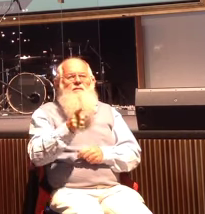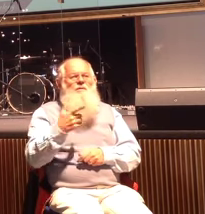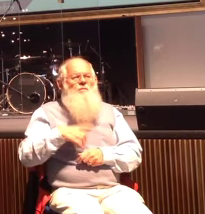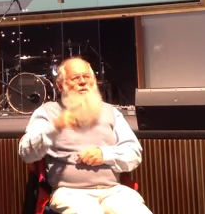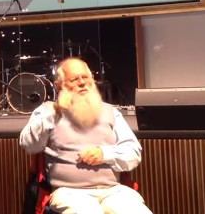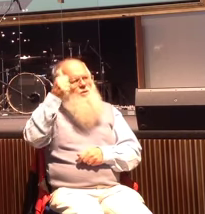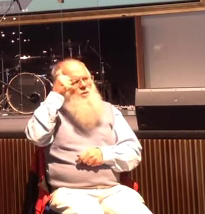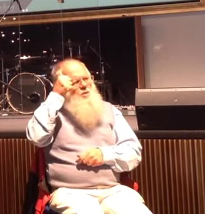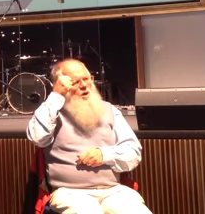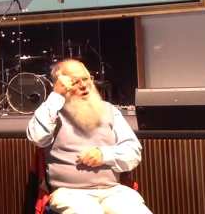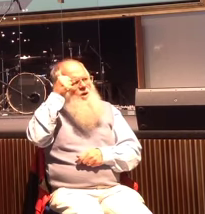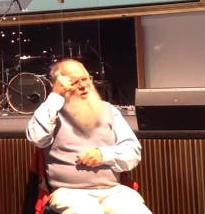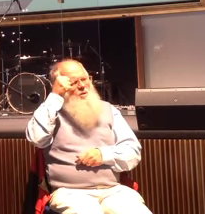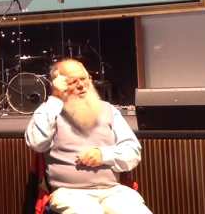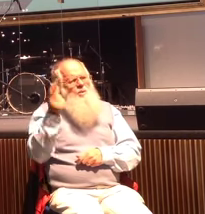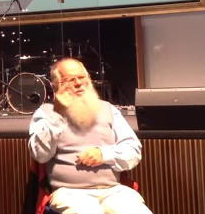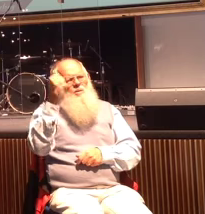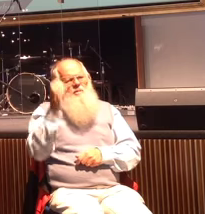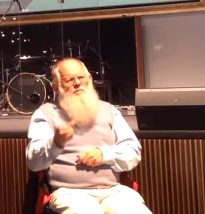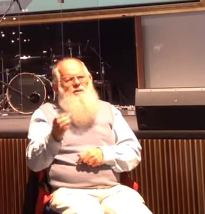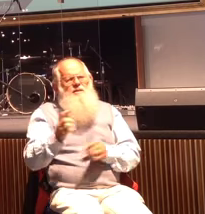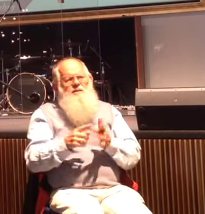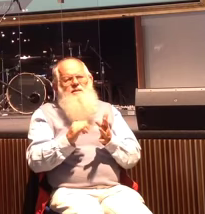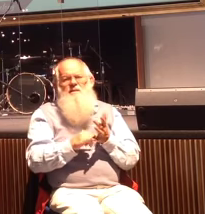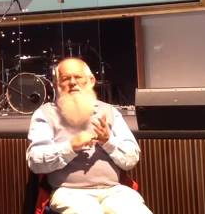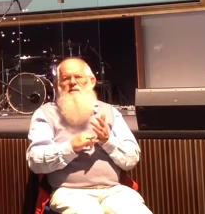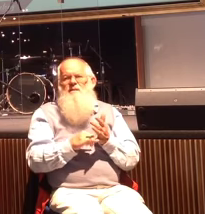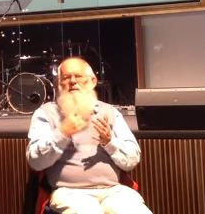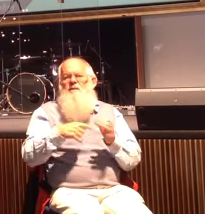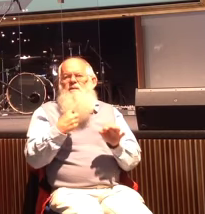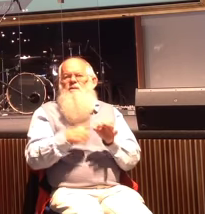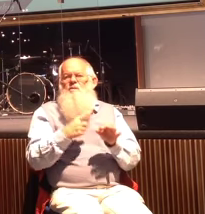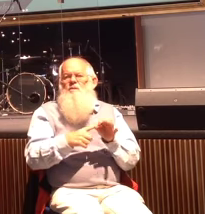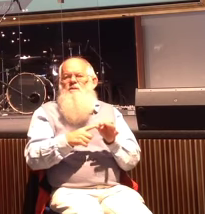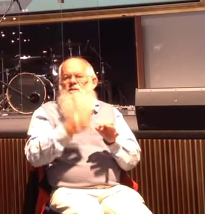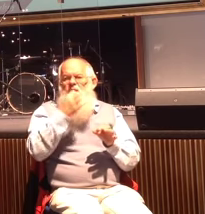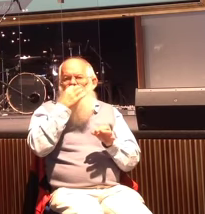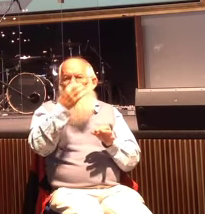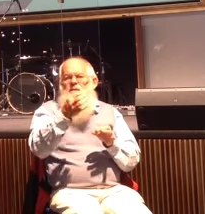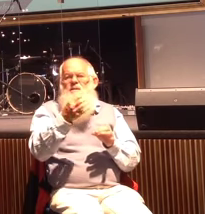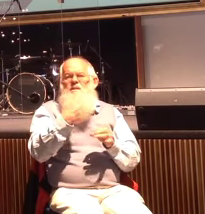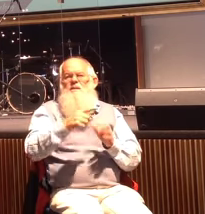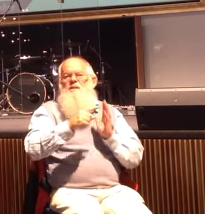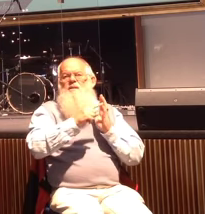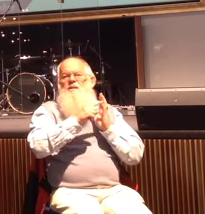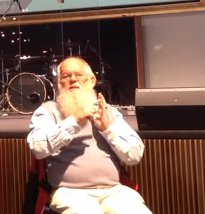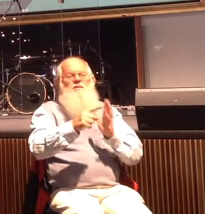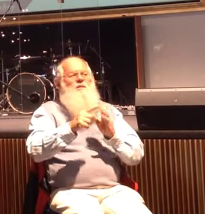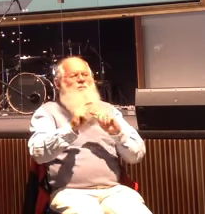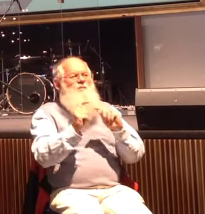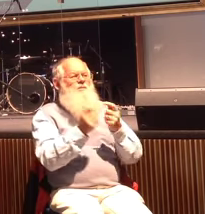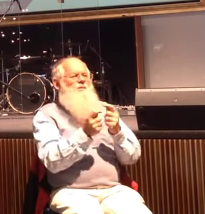Often, the questions you ask are a great indicator of what you're seeking. The disciples, they turn to each other, and they go, who is this?